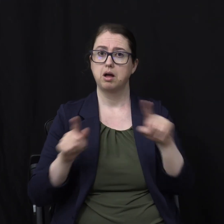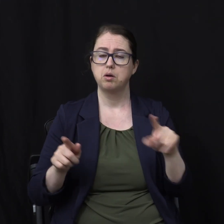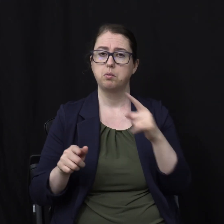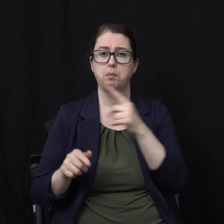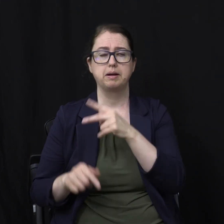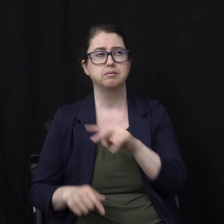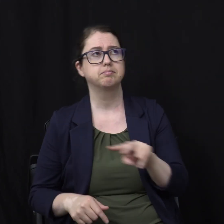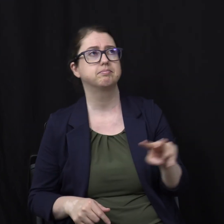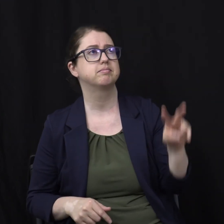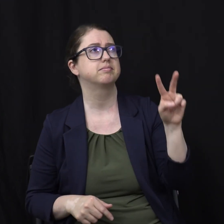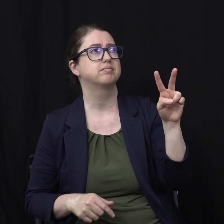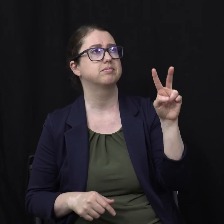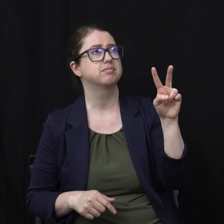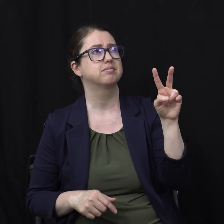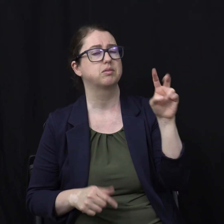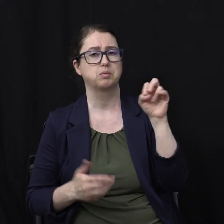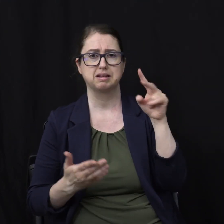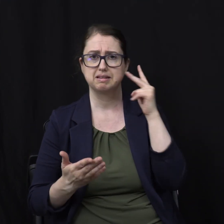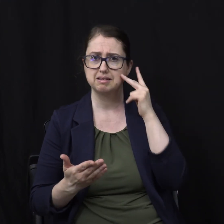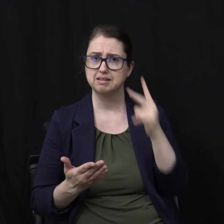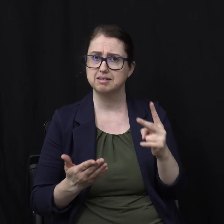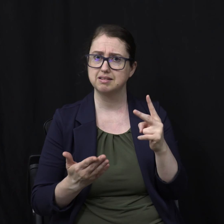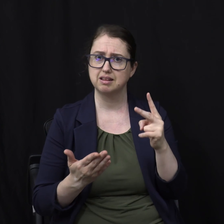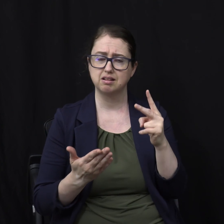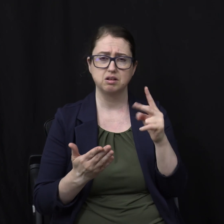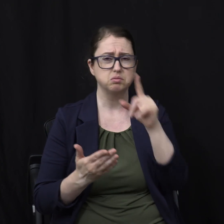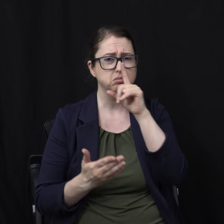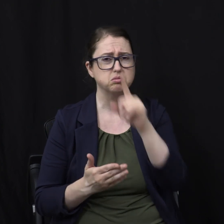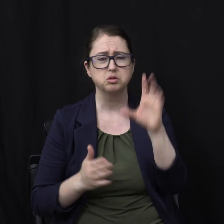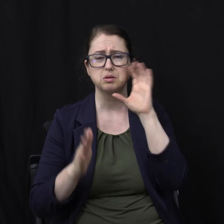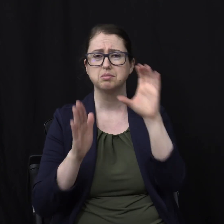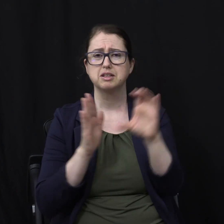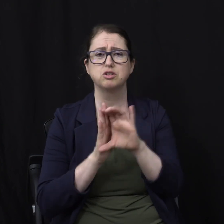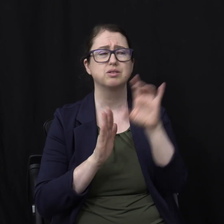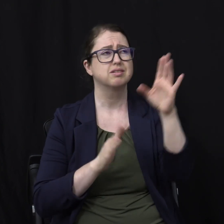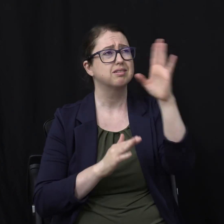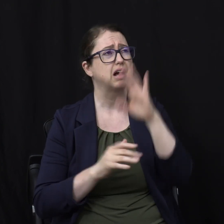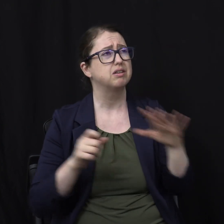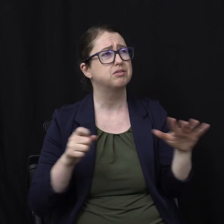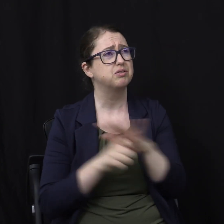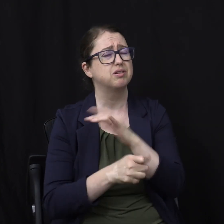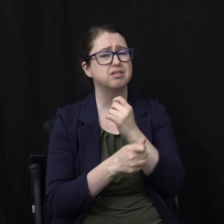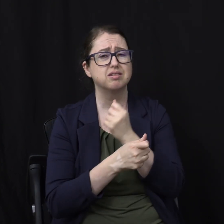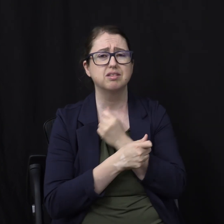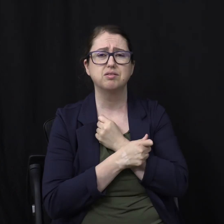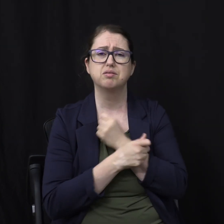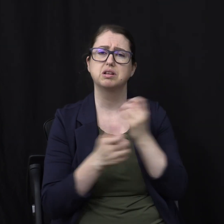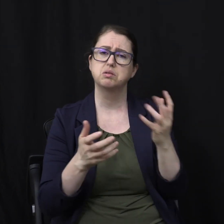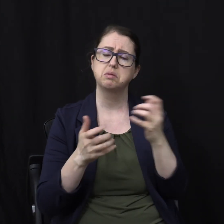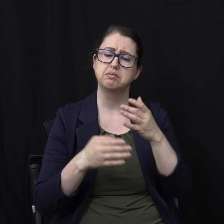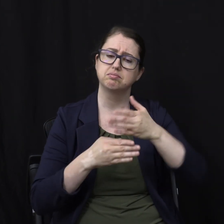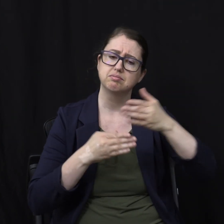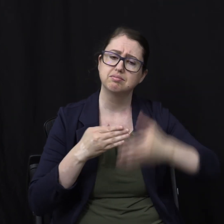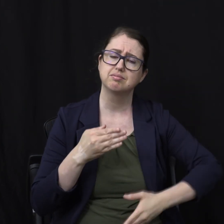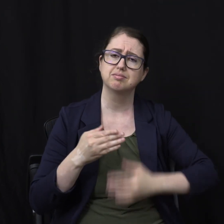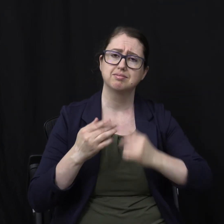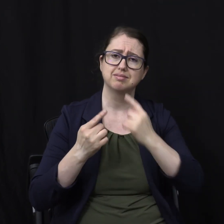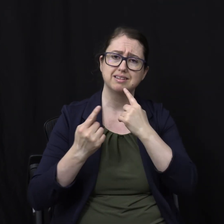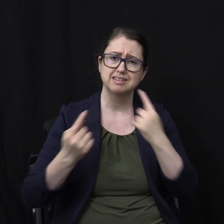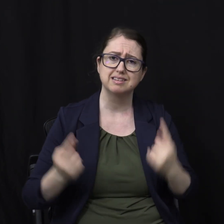This true picture Of a loving God Who wants to end sin And suffering As quickly as possible And who